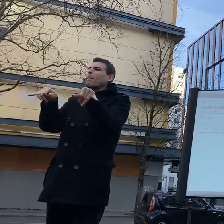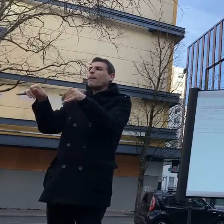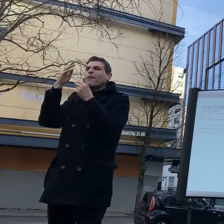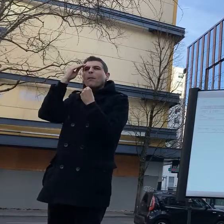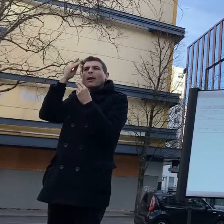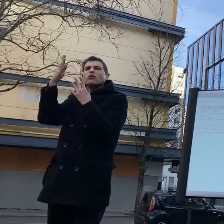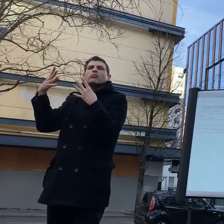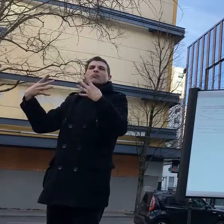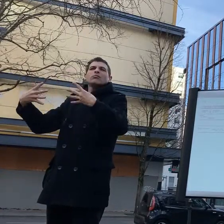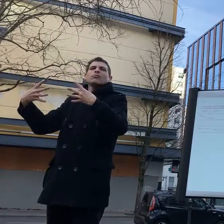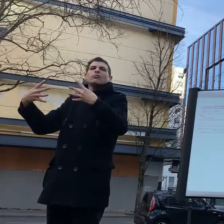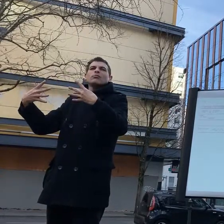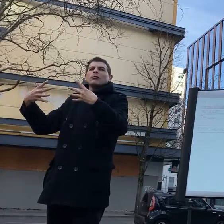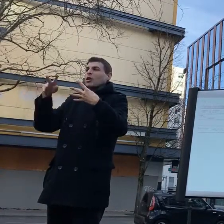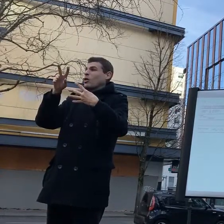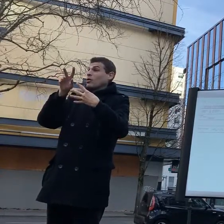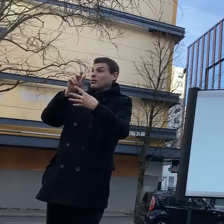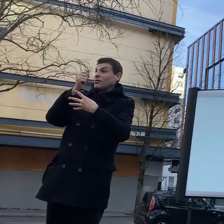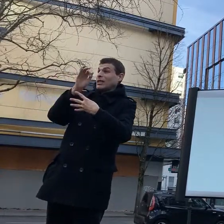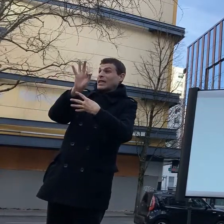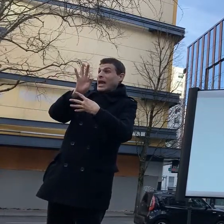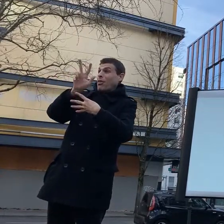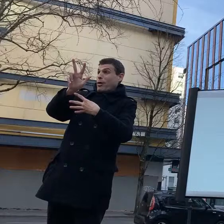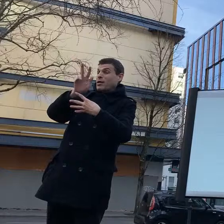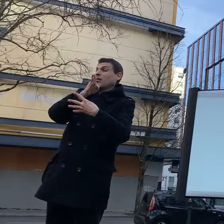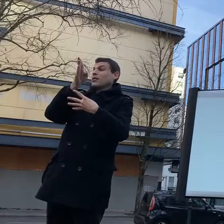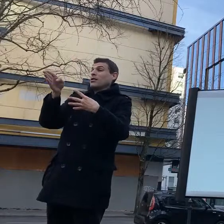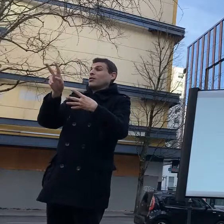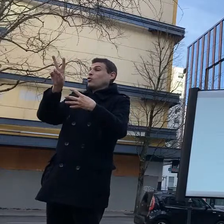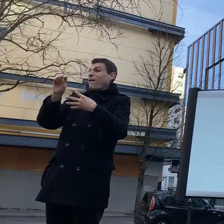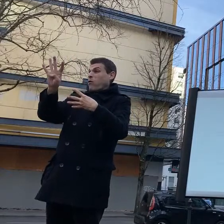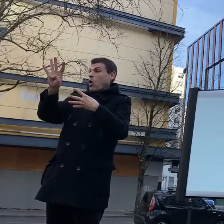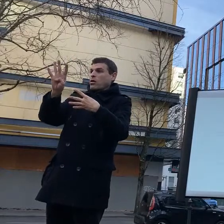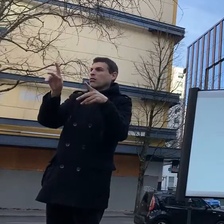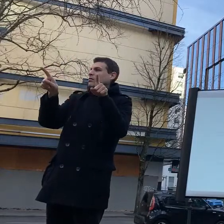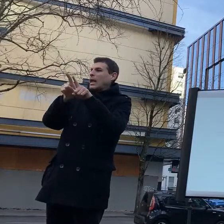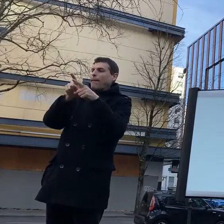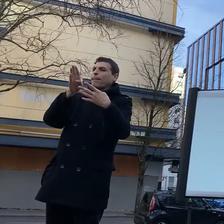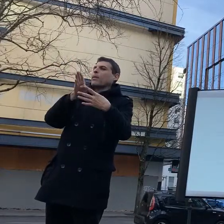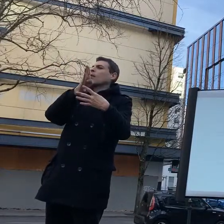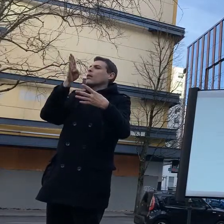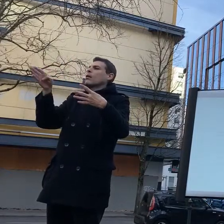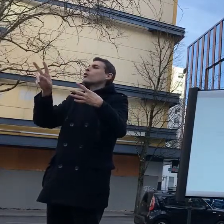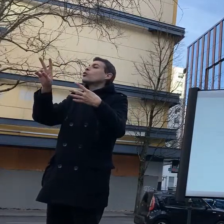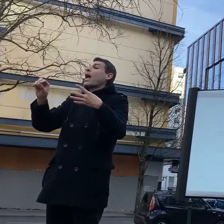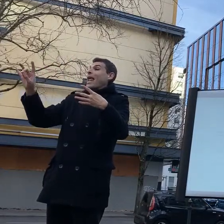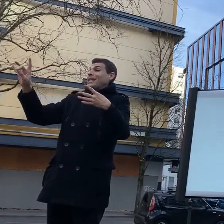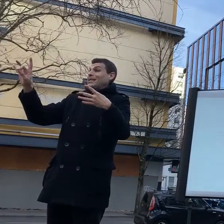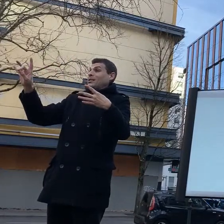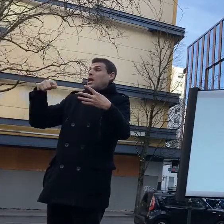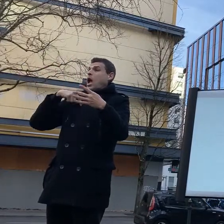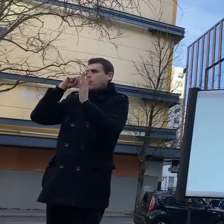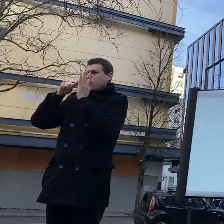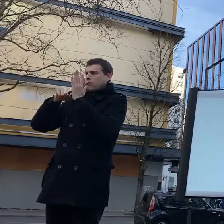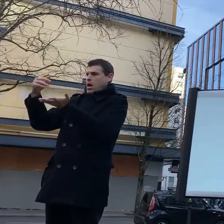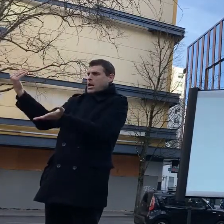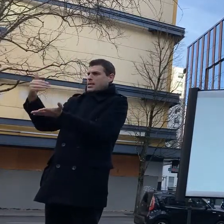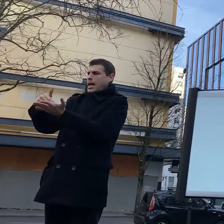federal executive level that are aware of this situation specifically through this case alone